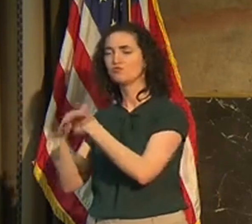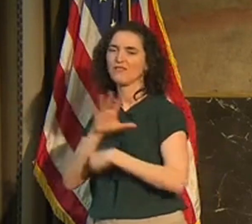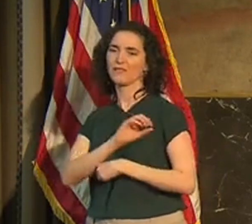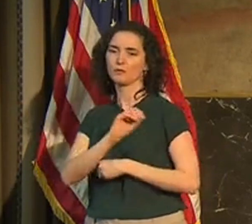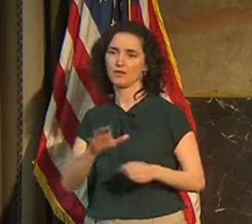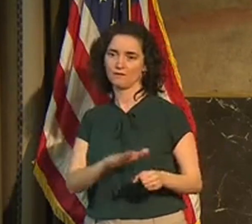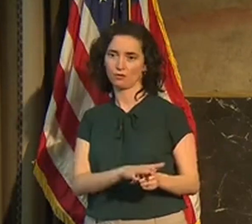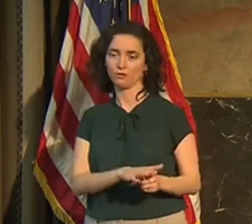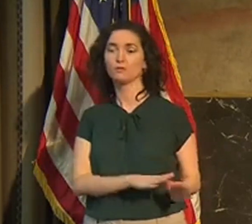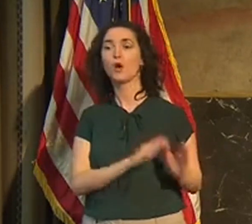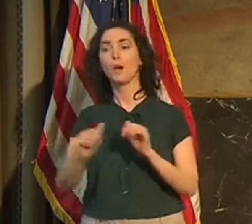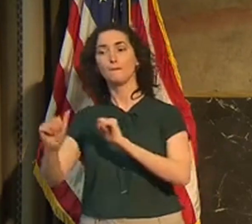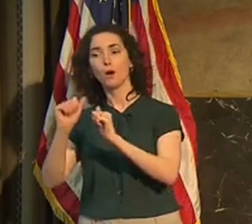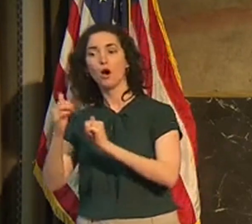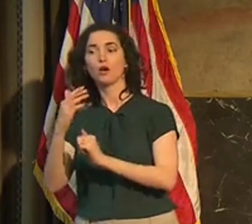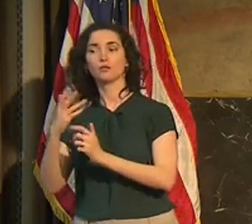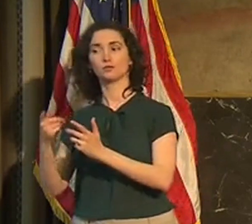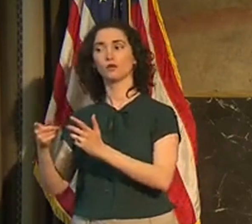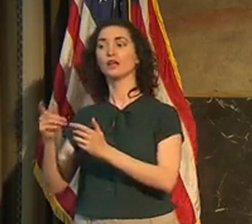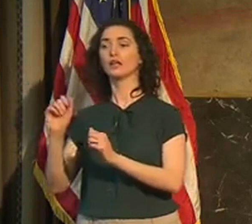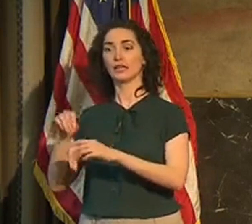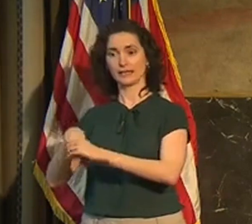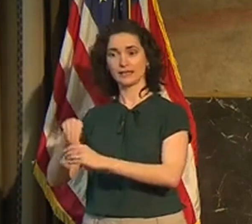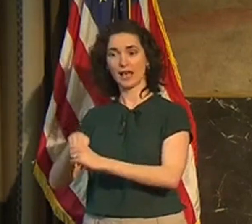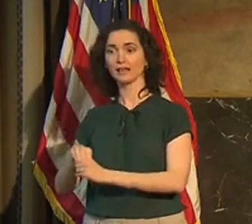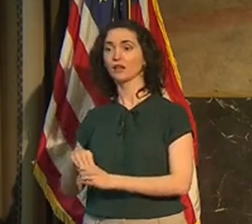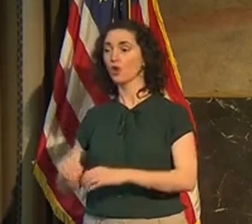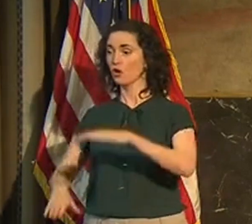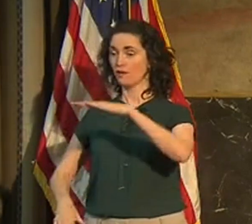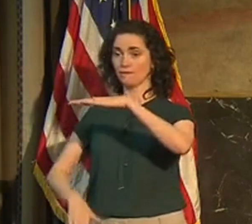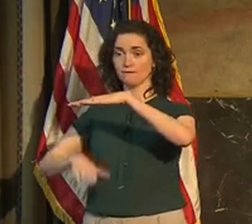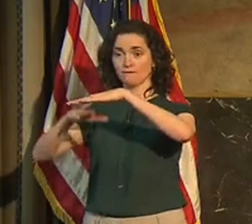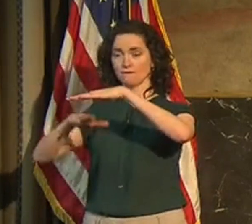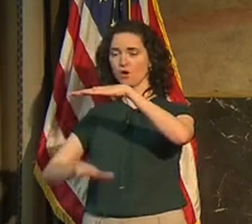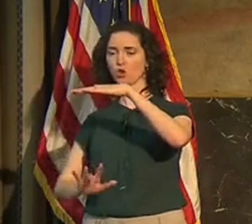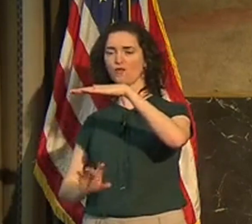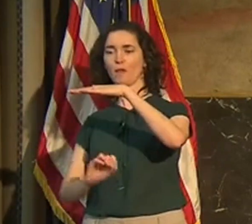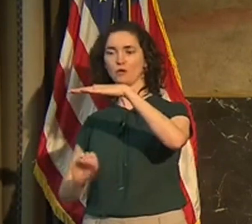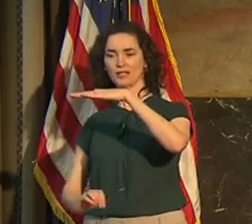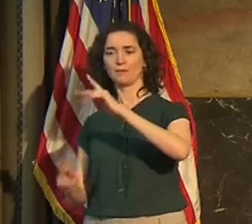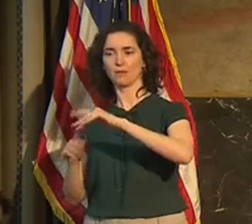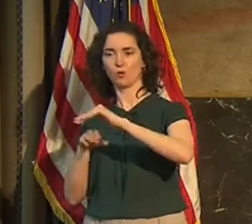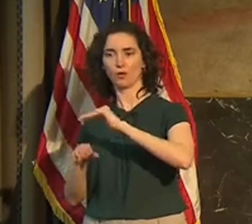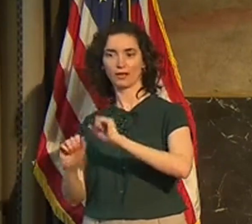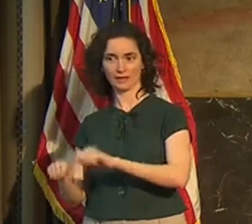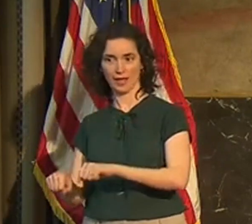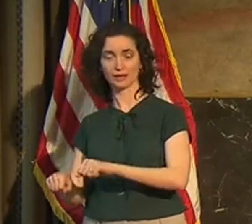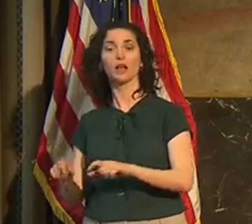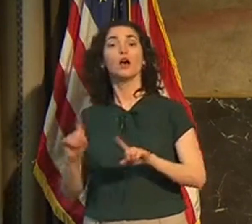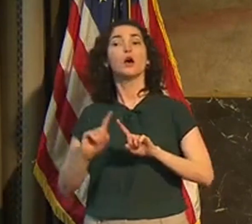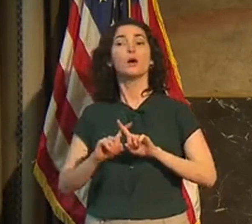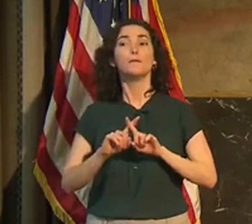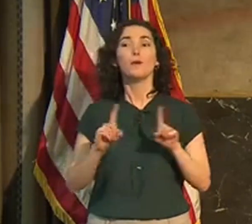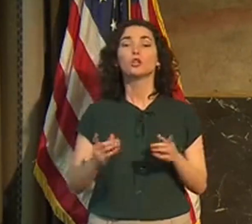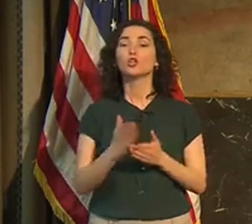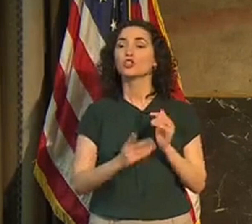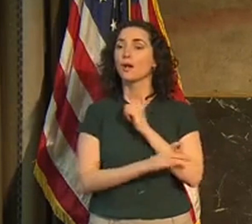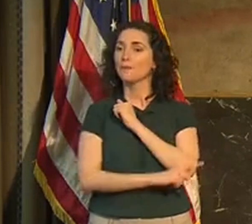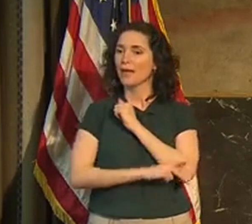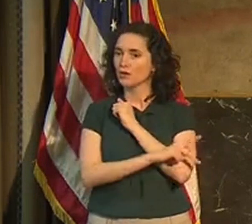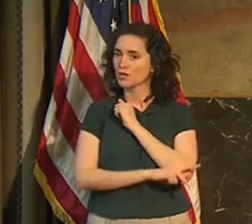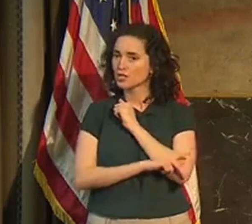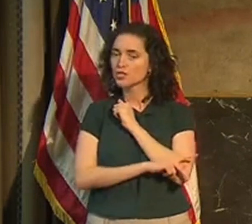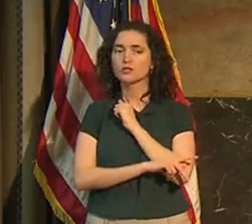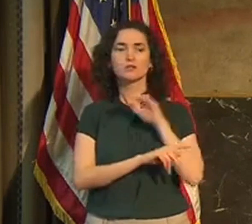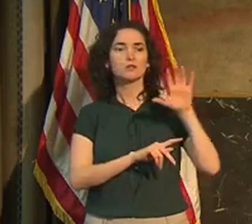indoor service at 25% of their capacity. However, um, 50% of capacity will be allowed in parishes where the